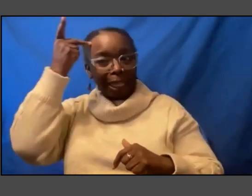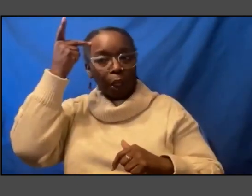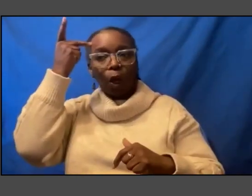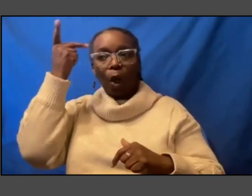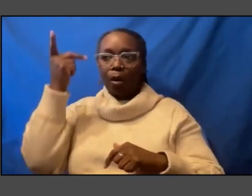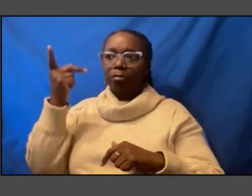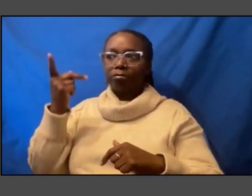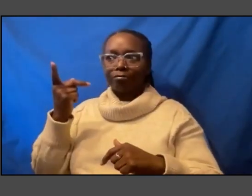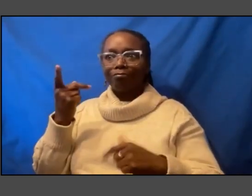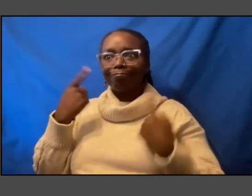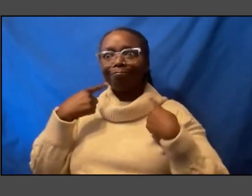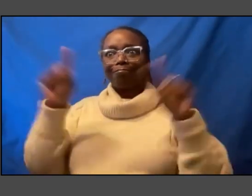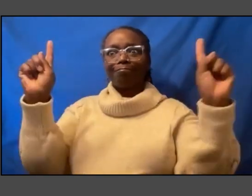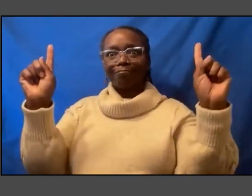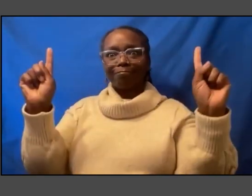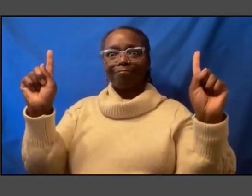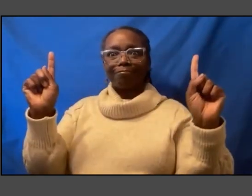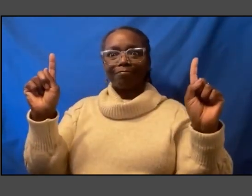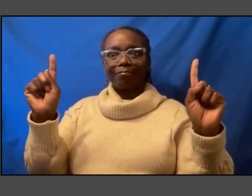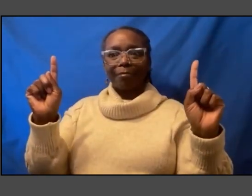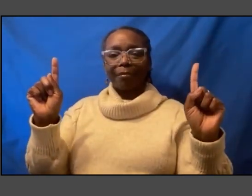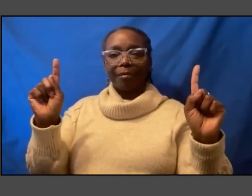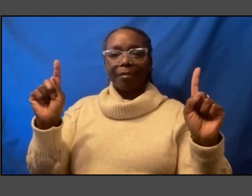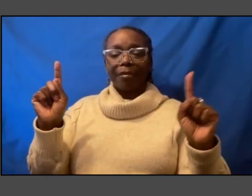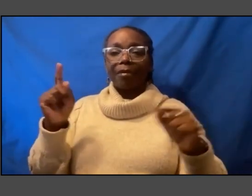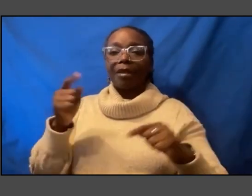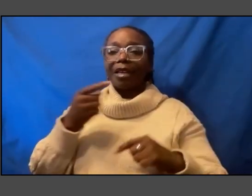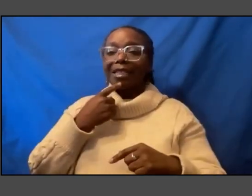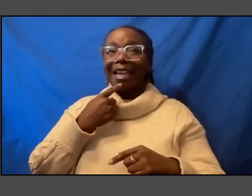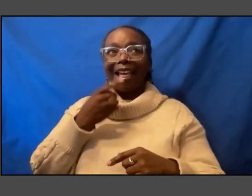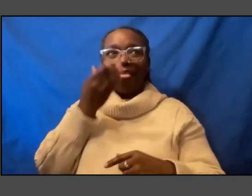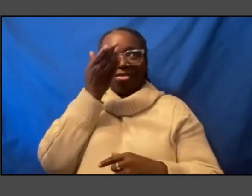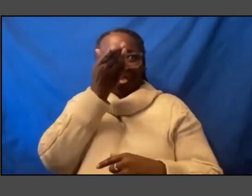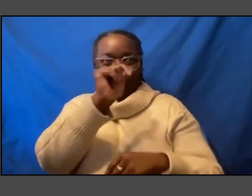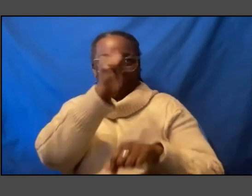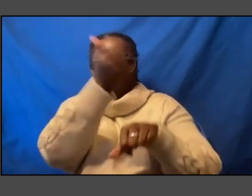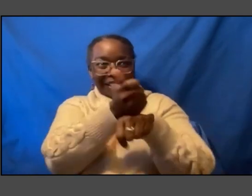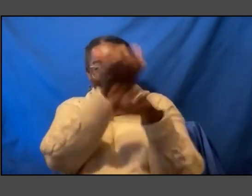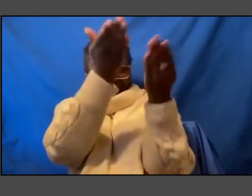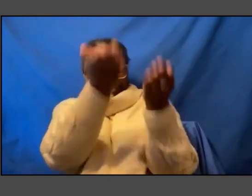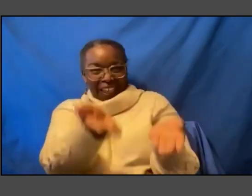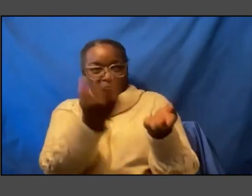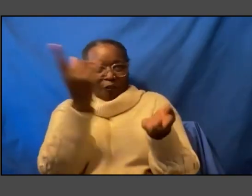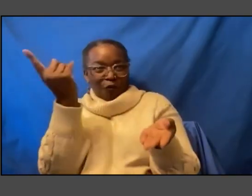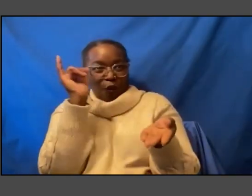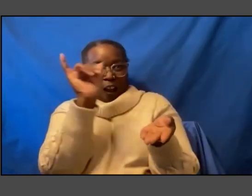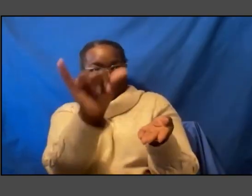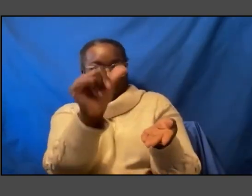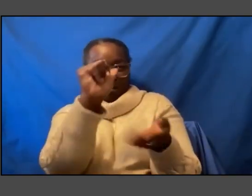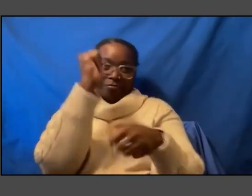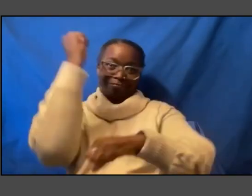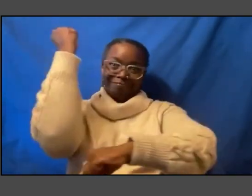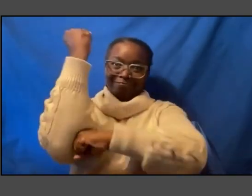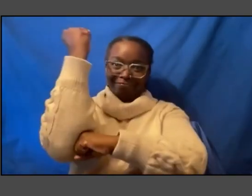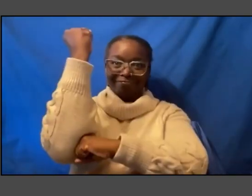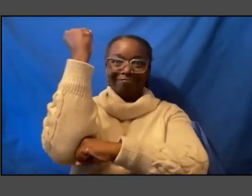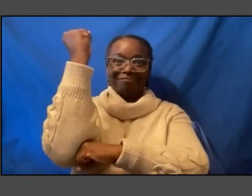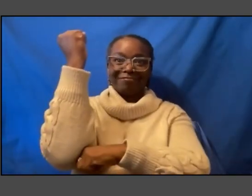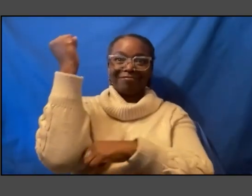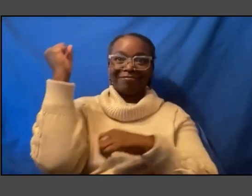all this to say it's there and it's there forever so please and that that's the progress part and I